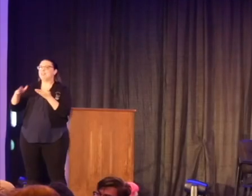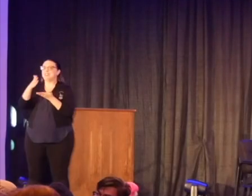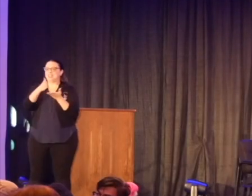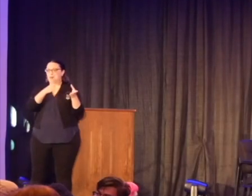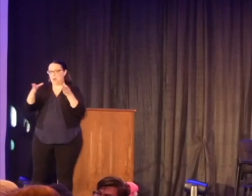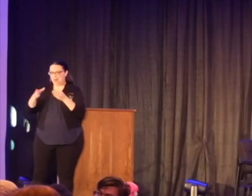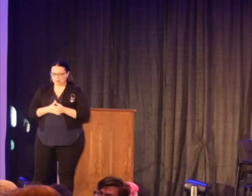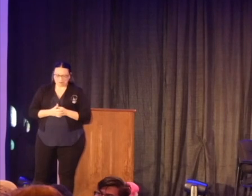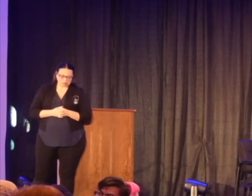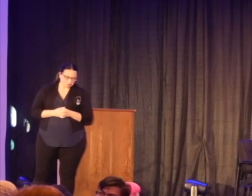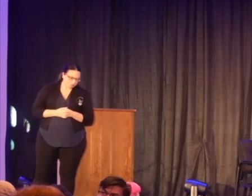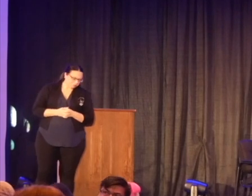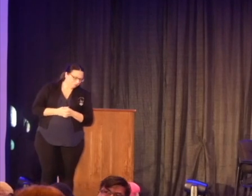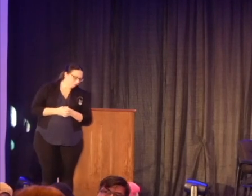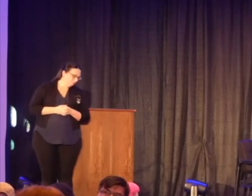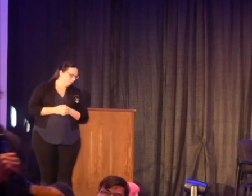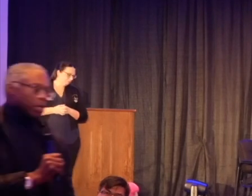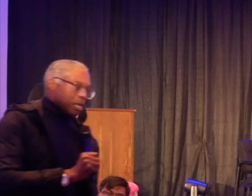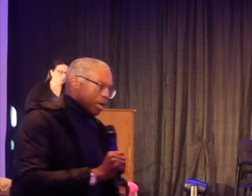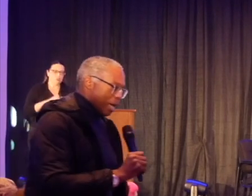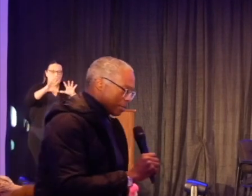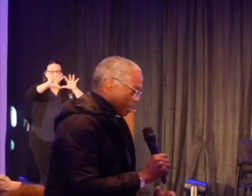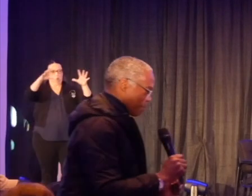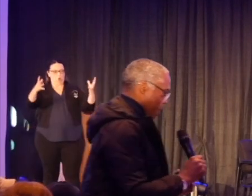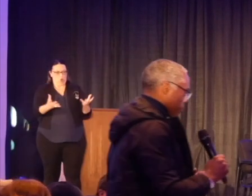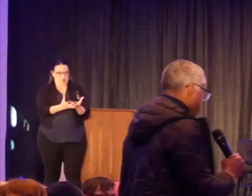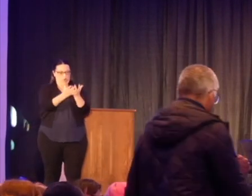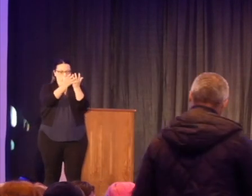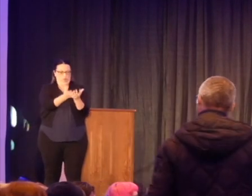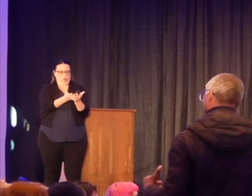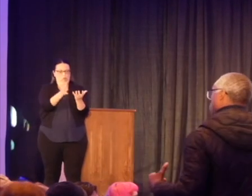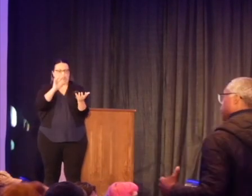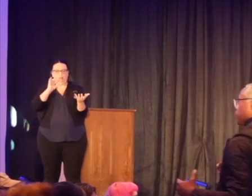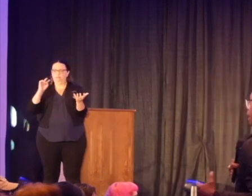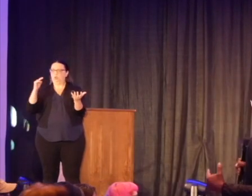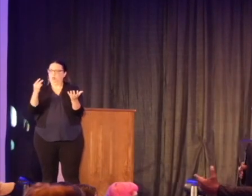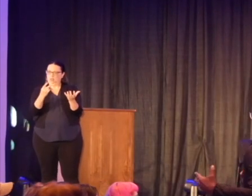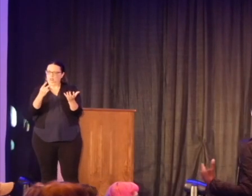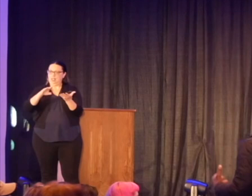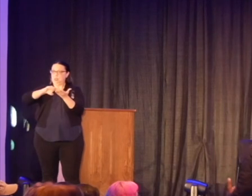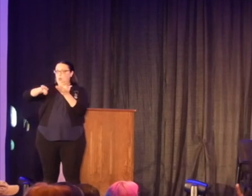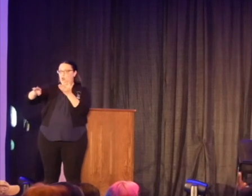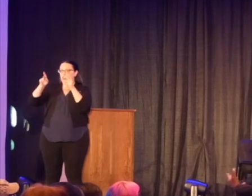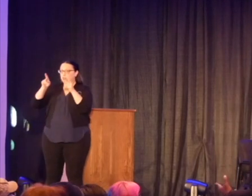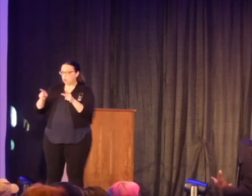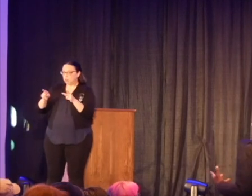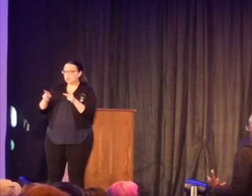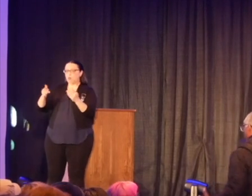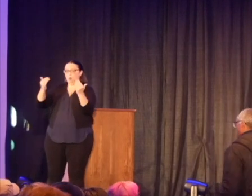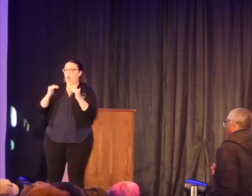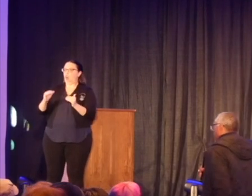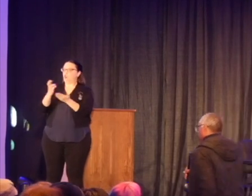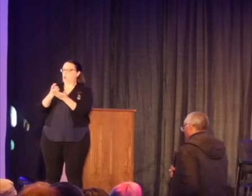So, I think it's viewing the world as a marginalized person, an under-resourced person. I love